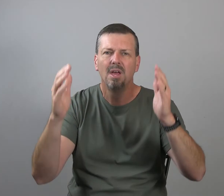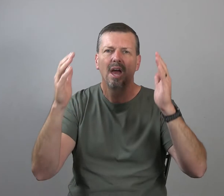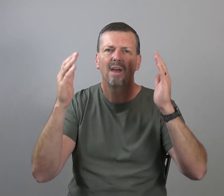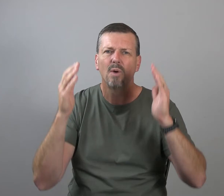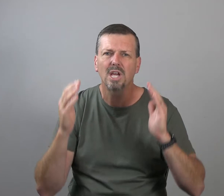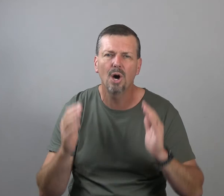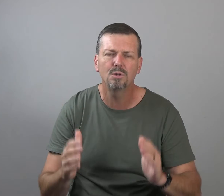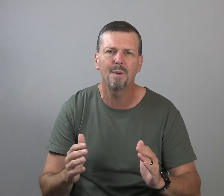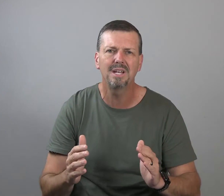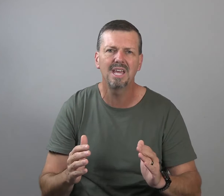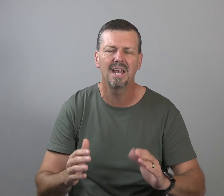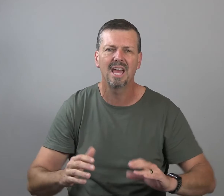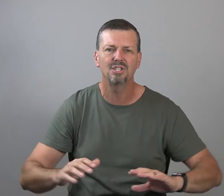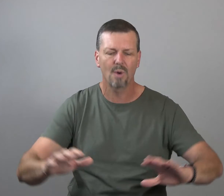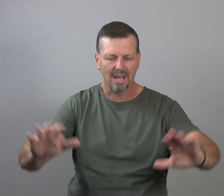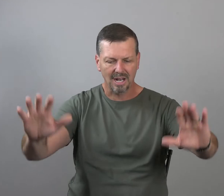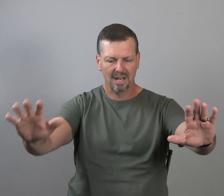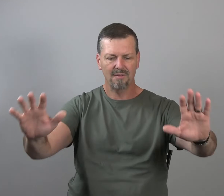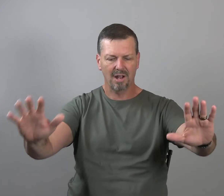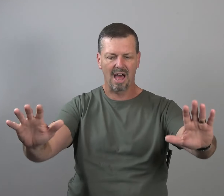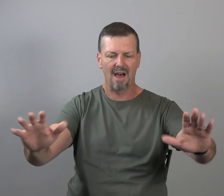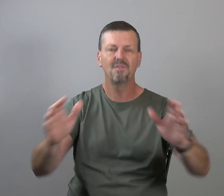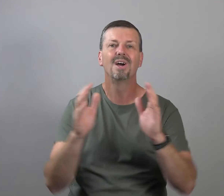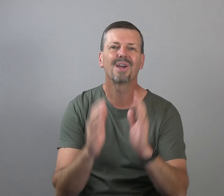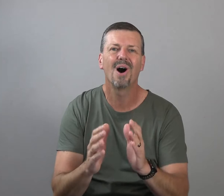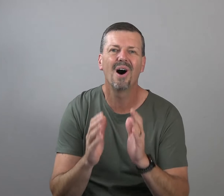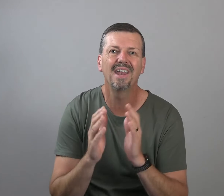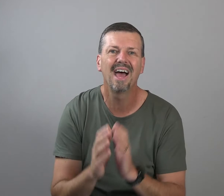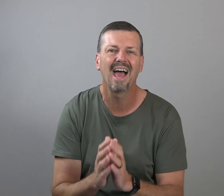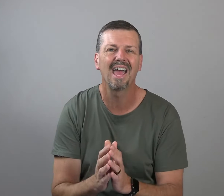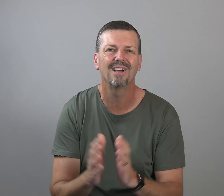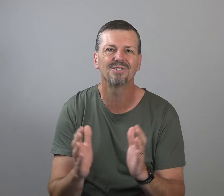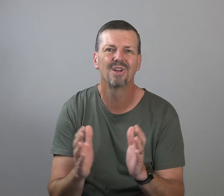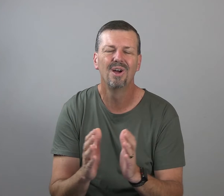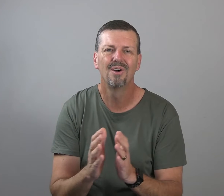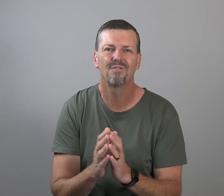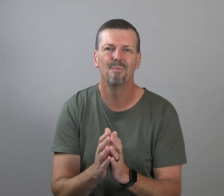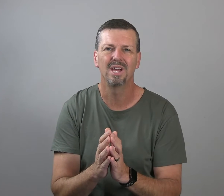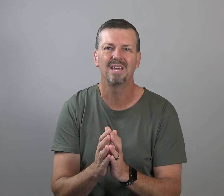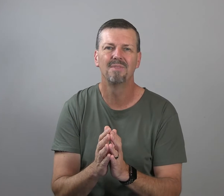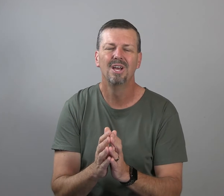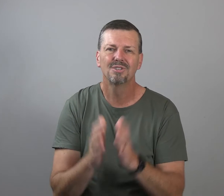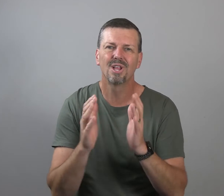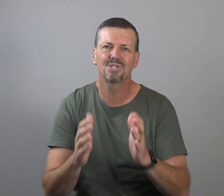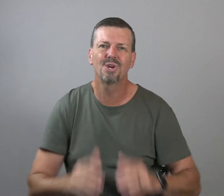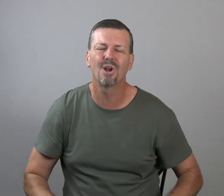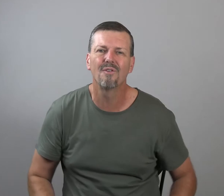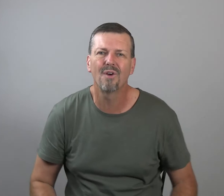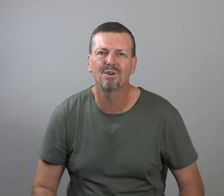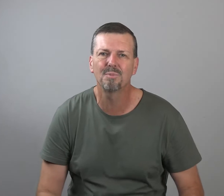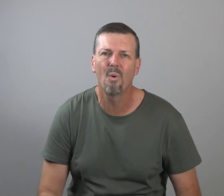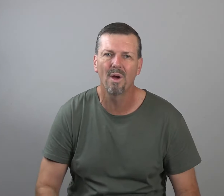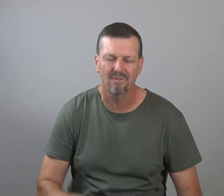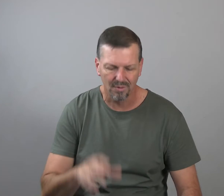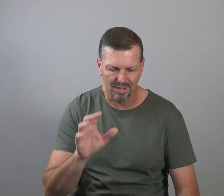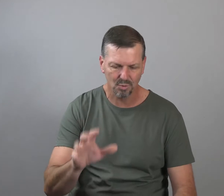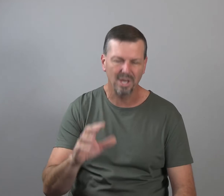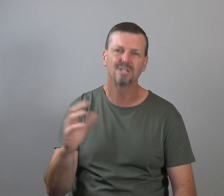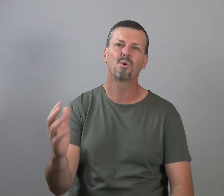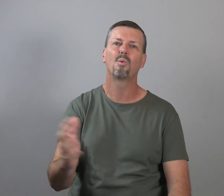and recodes my DNA so I can live the life God has for me. So let's look at our first point for this week as we